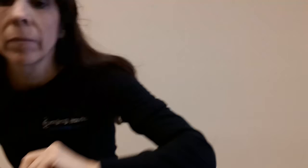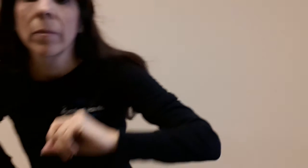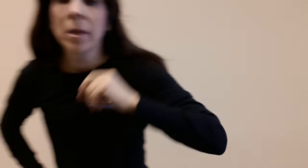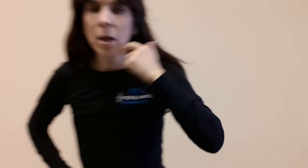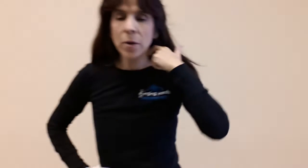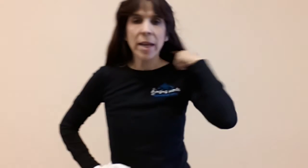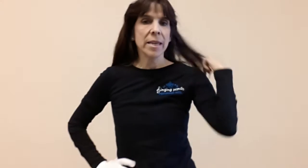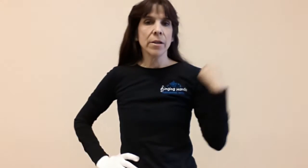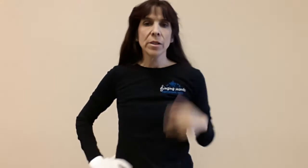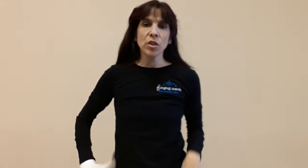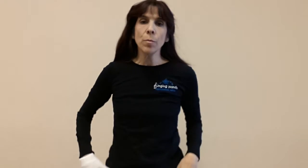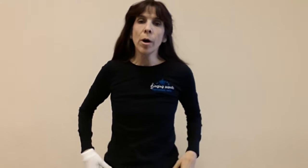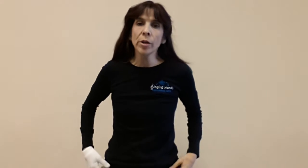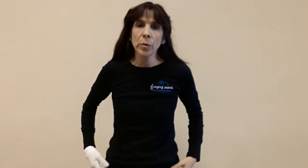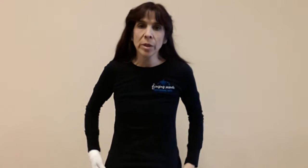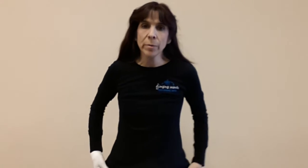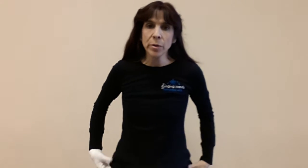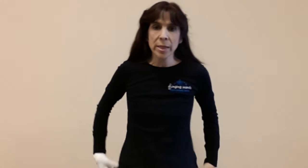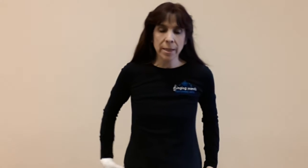Okay, here's Tamara with the music.